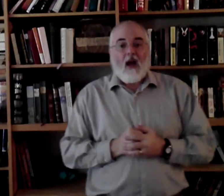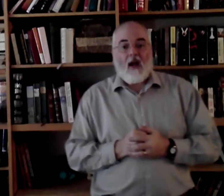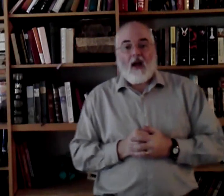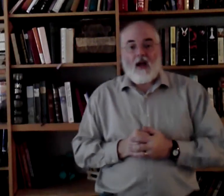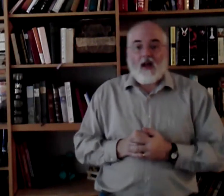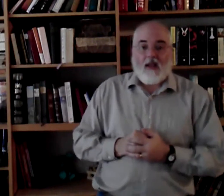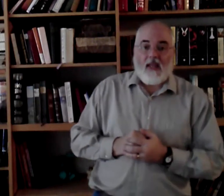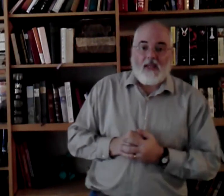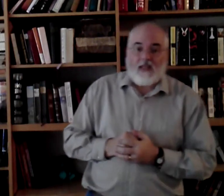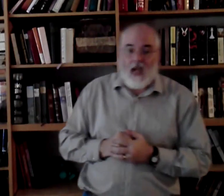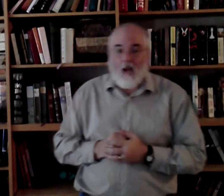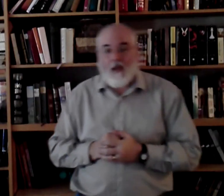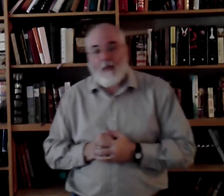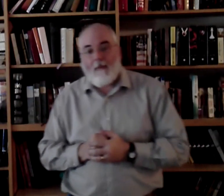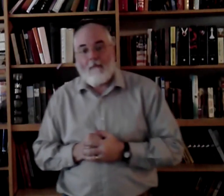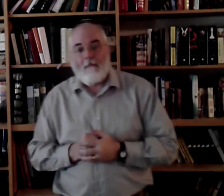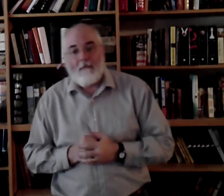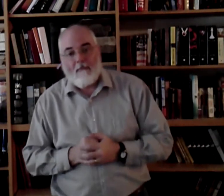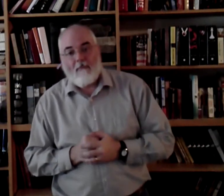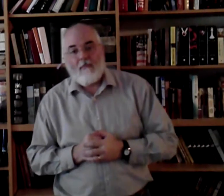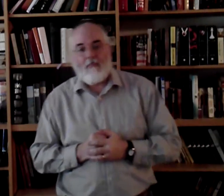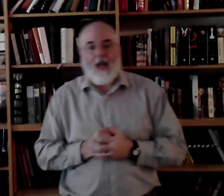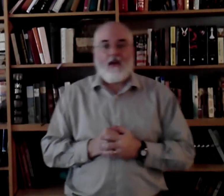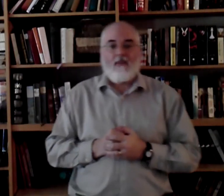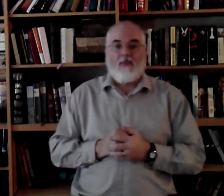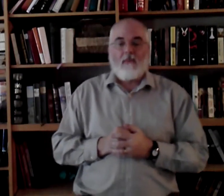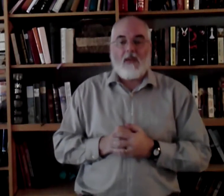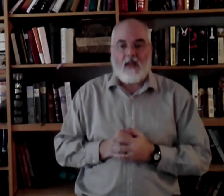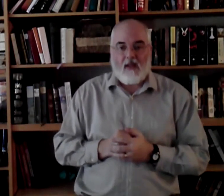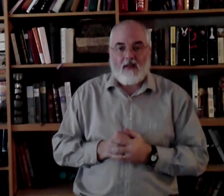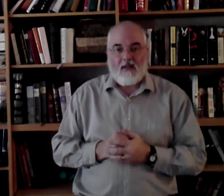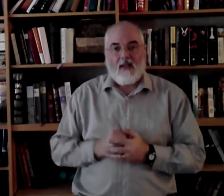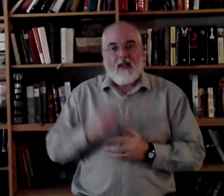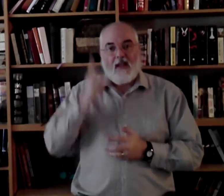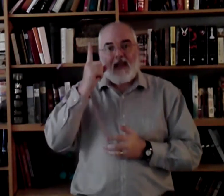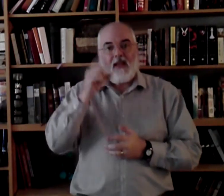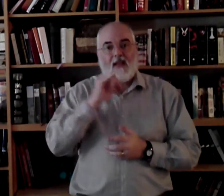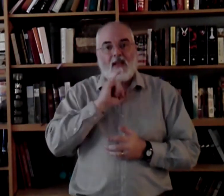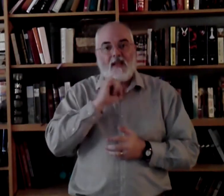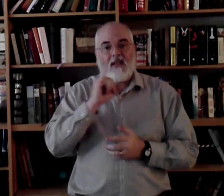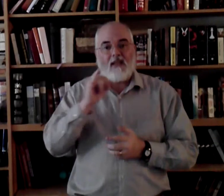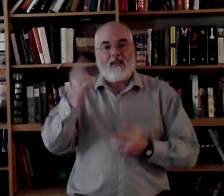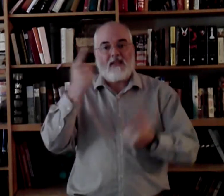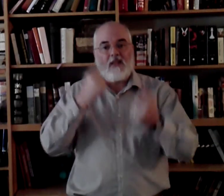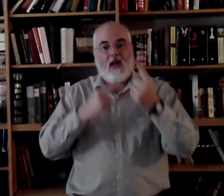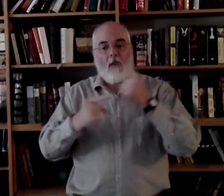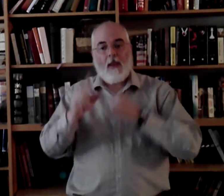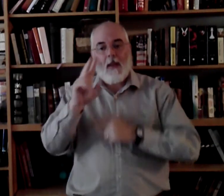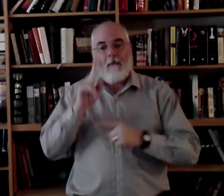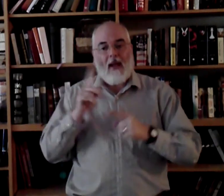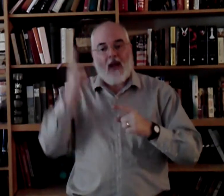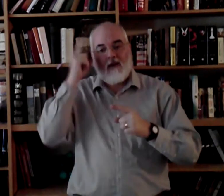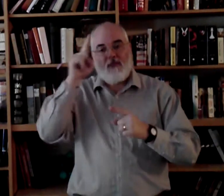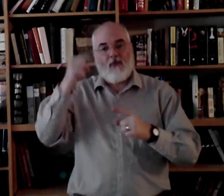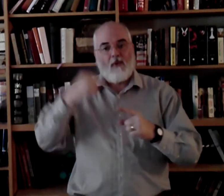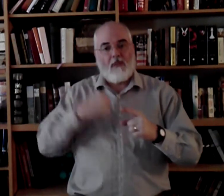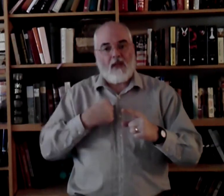He's coming back for me. He is coming back for me.